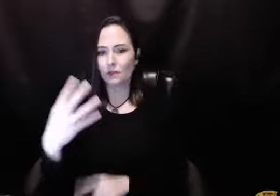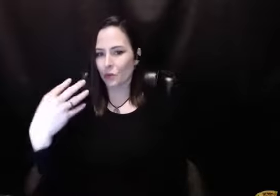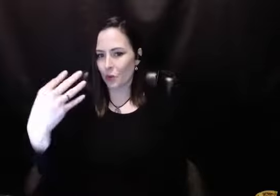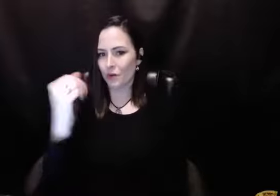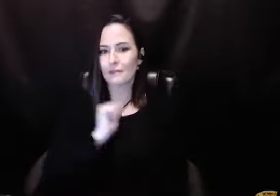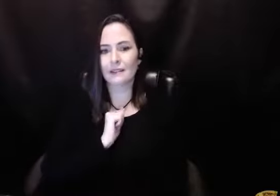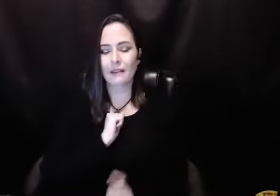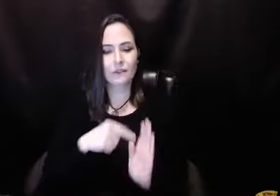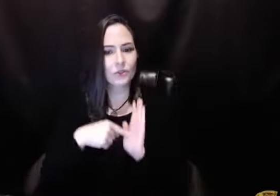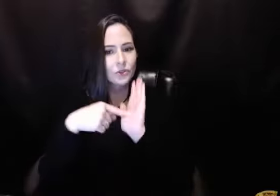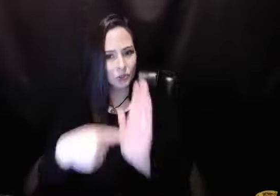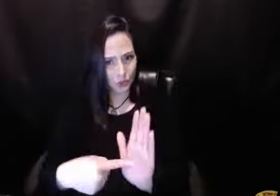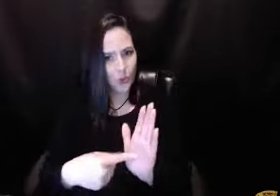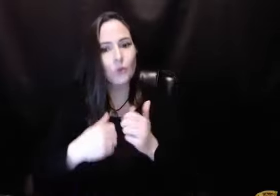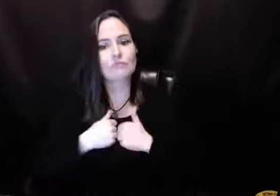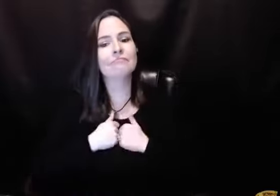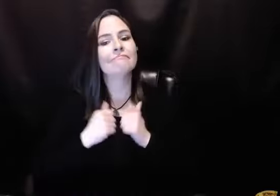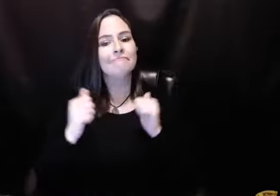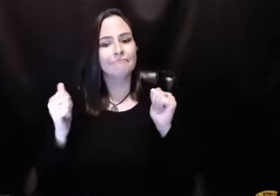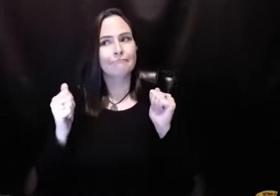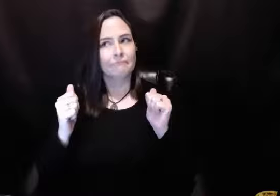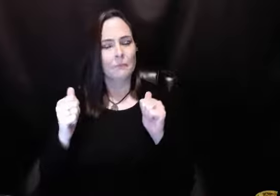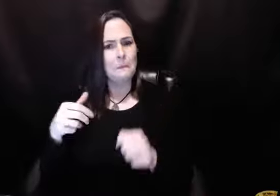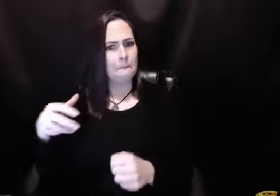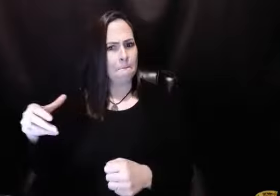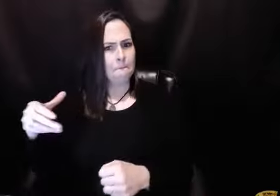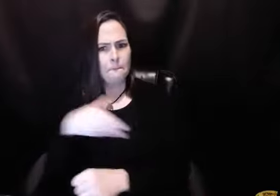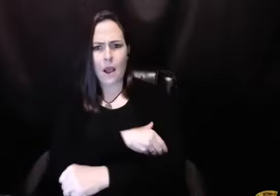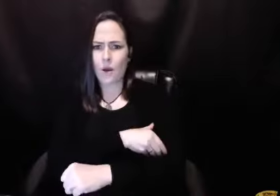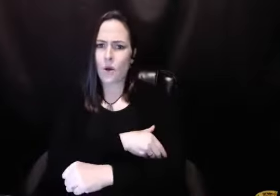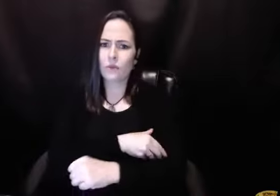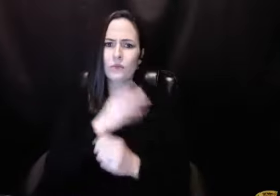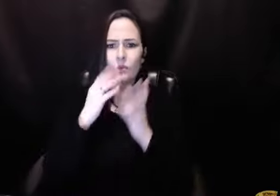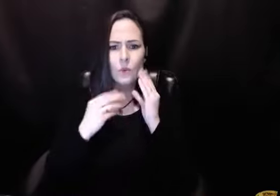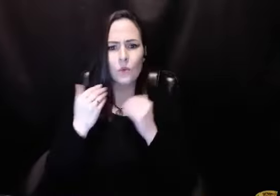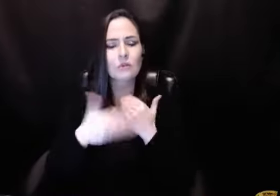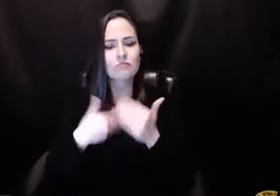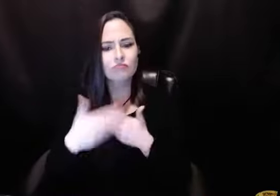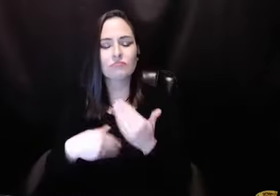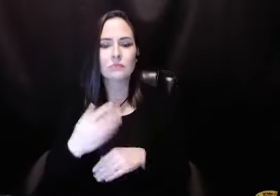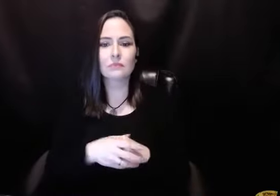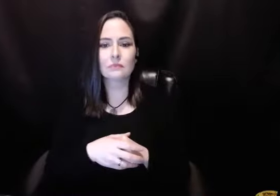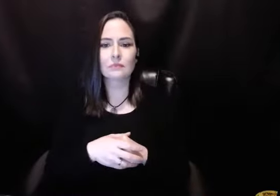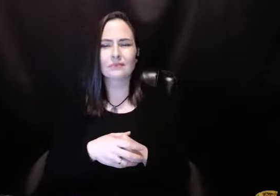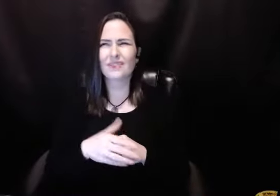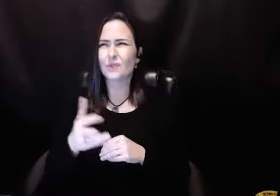And so I just felt that it was necessary in this particular case to reveal. And it was a pretty powerful